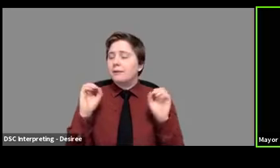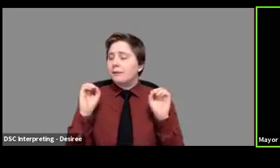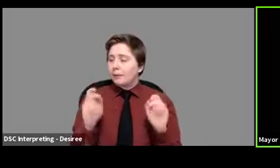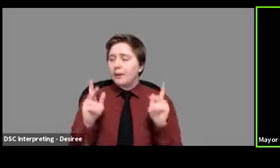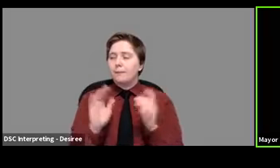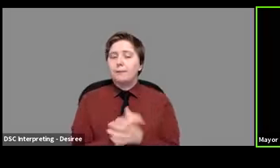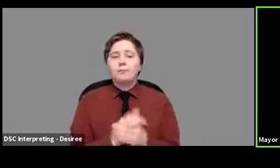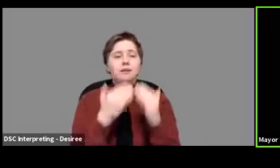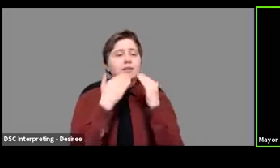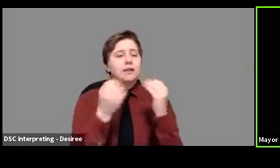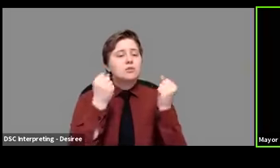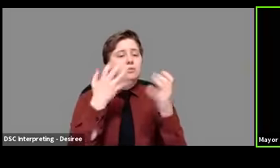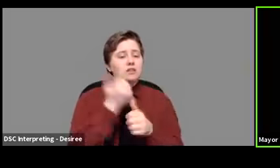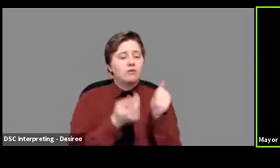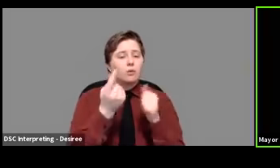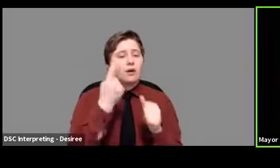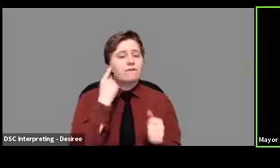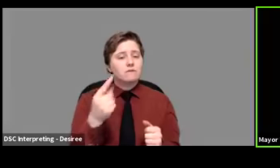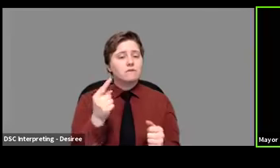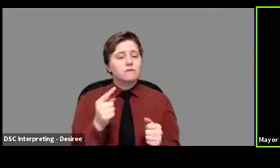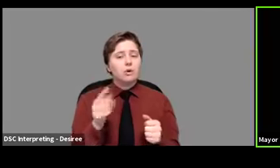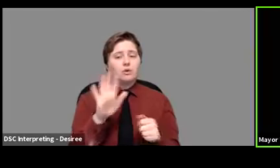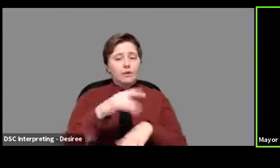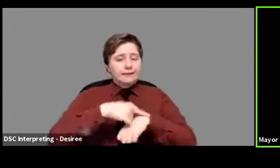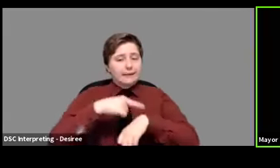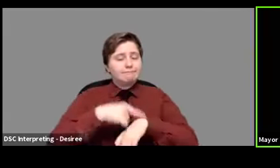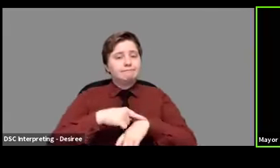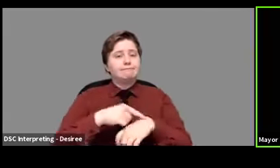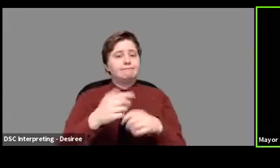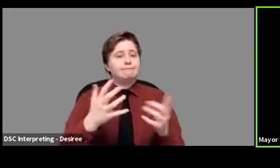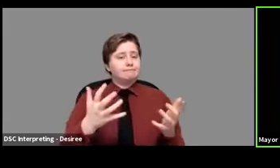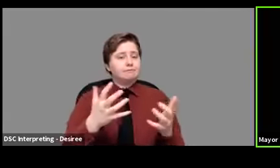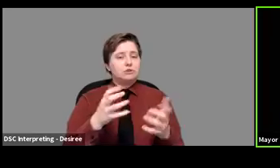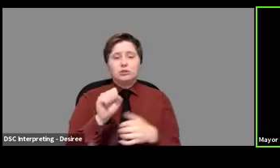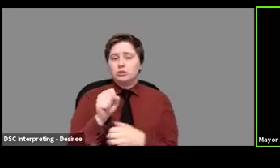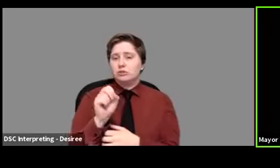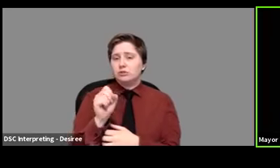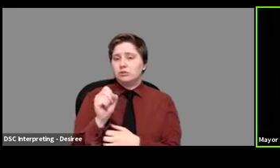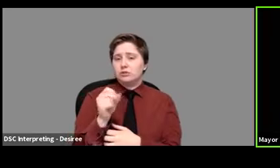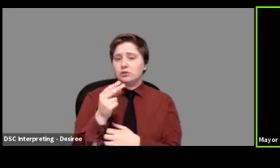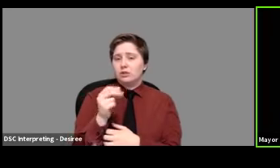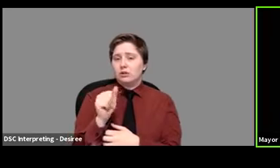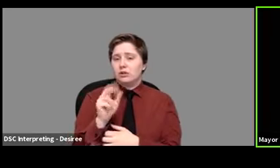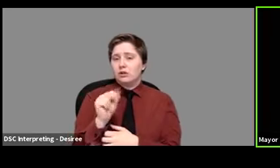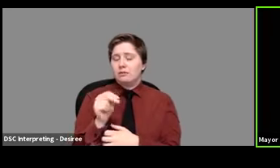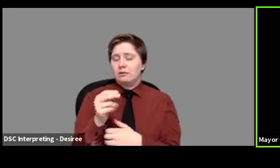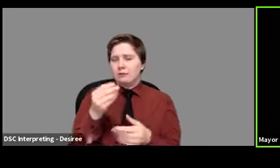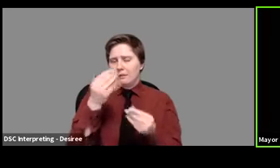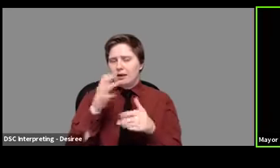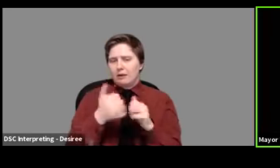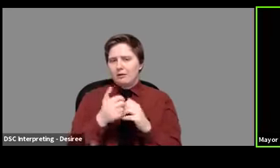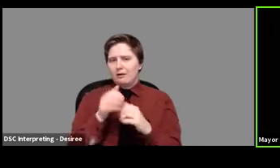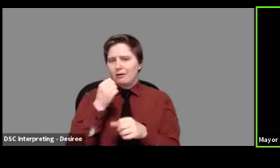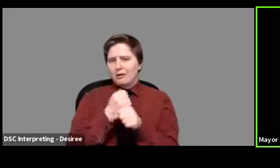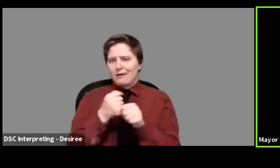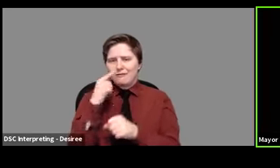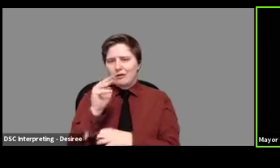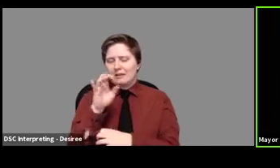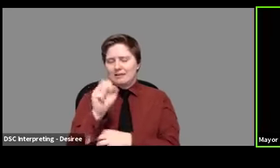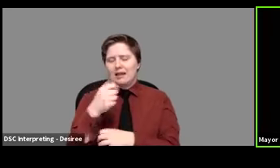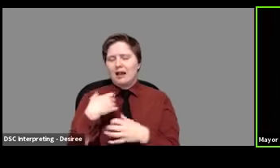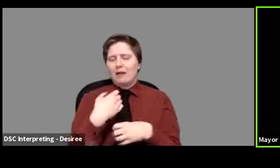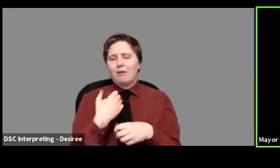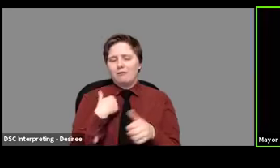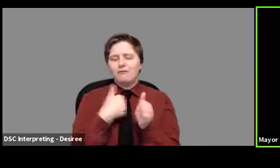Okay. Thank you everyone for your time. Sean, if you can let me know how to get that coffee to Melissa. I will, I want to make good on my